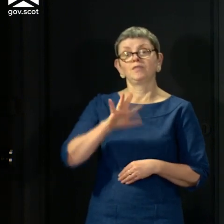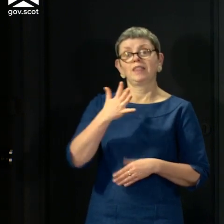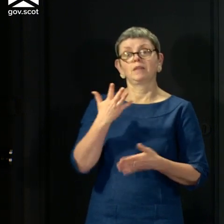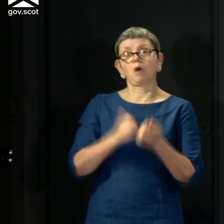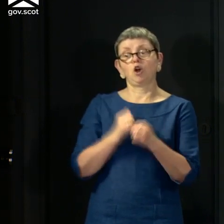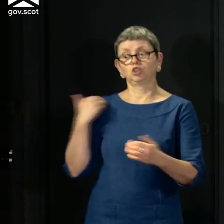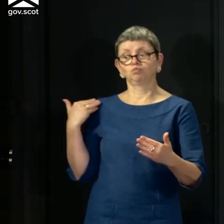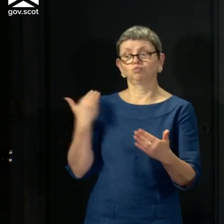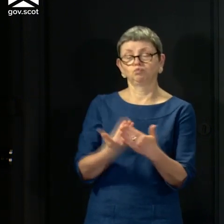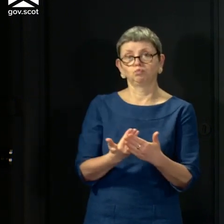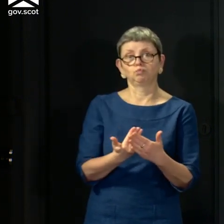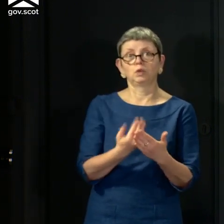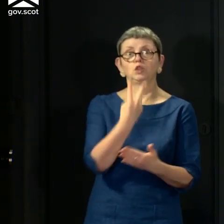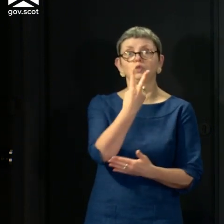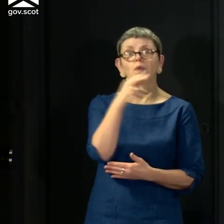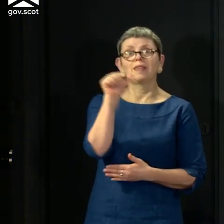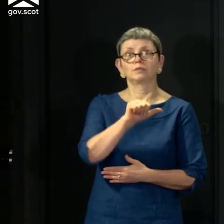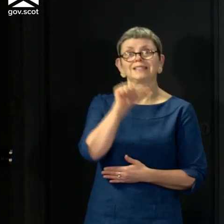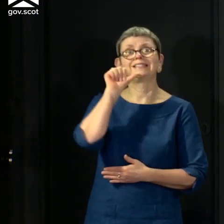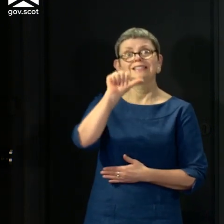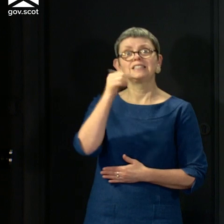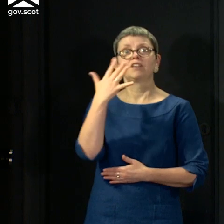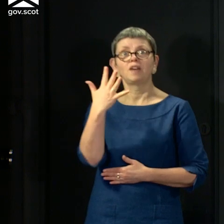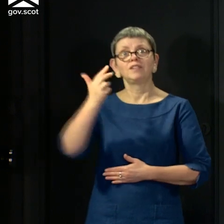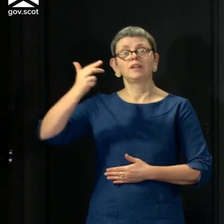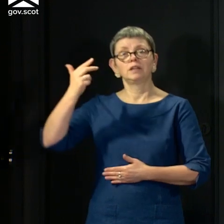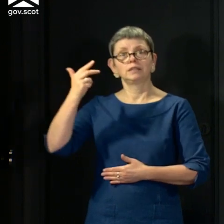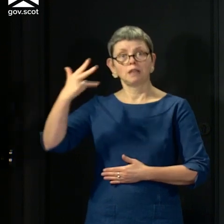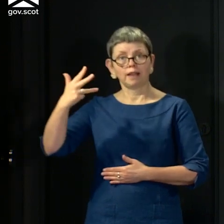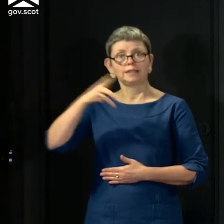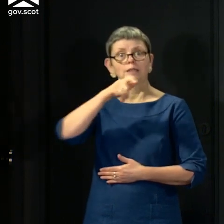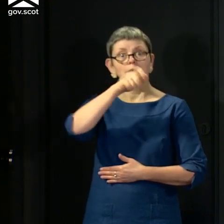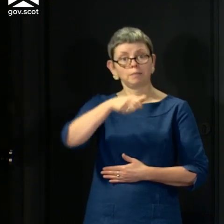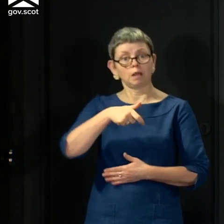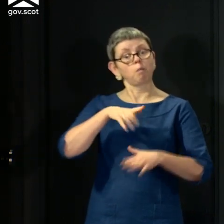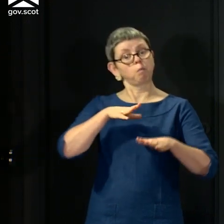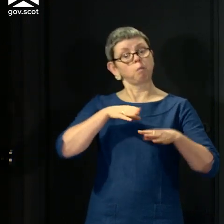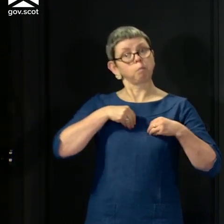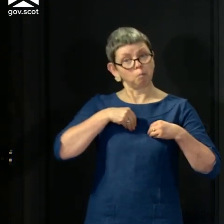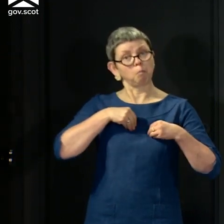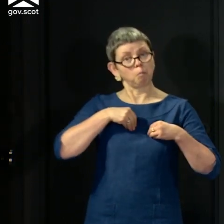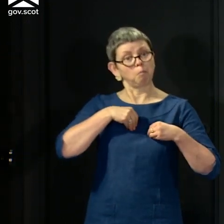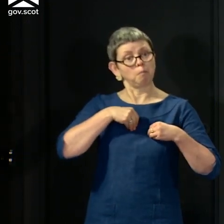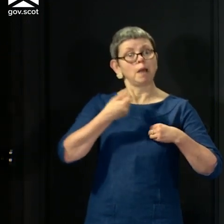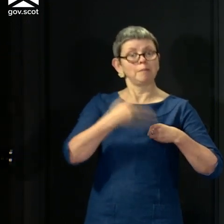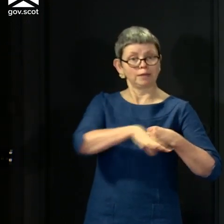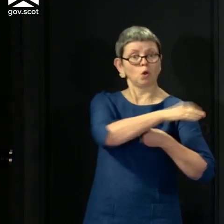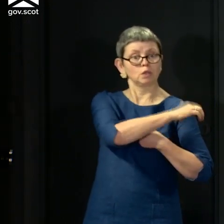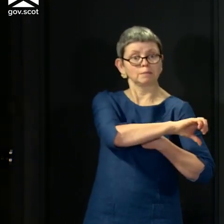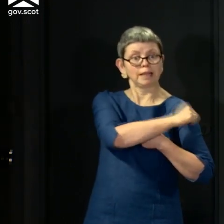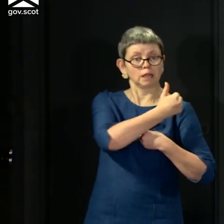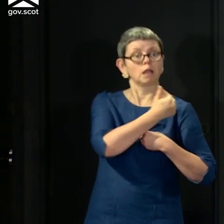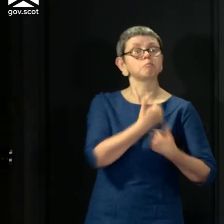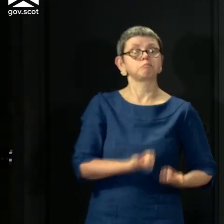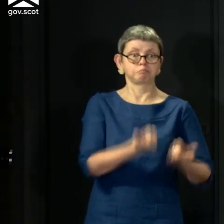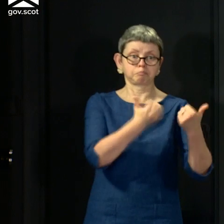March, a total of 2,659 patients who had tested positive and been admitted to hospital have been able to